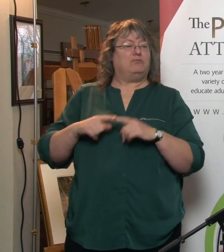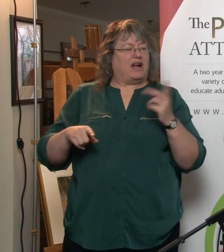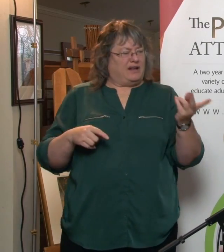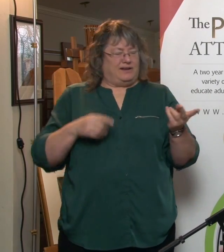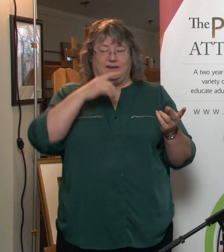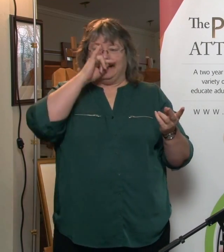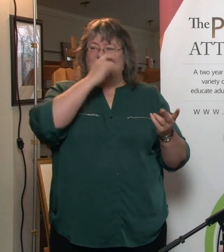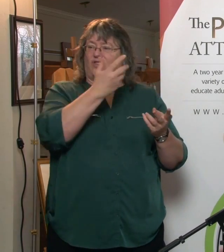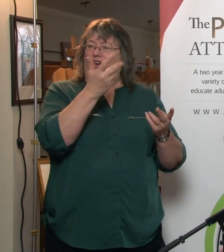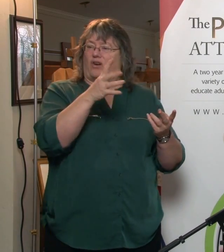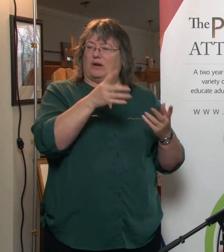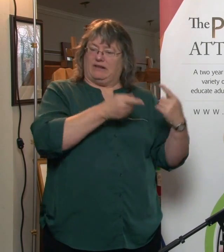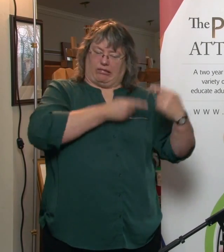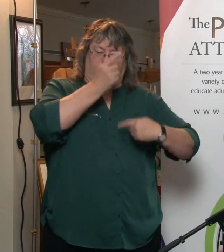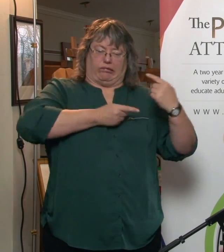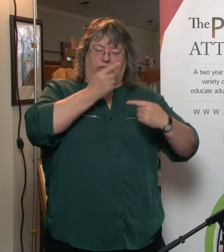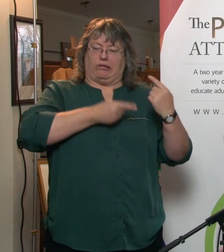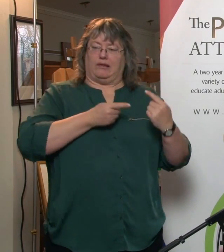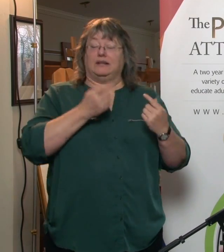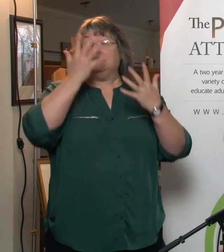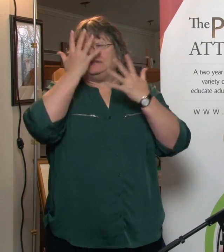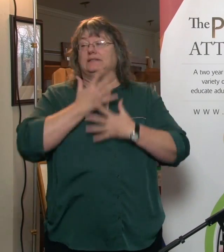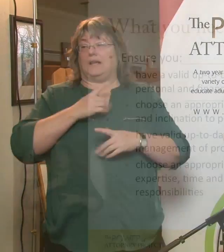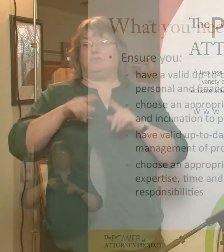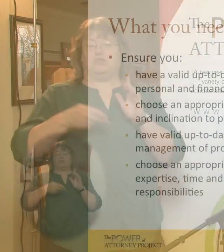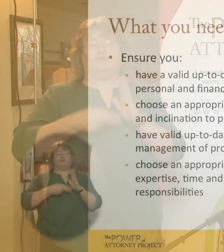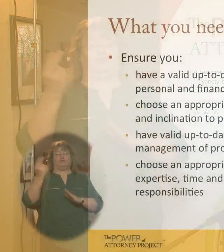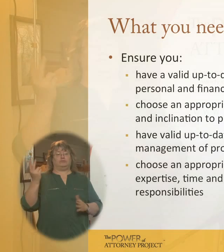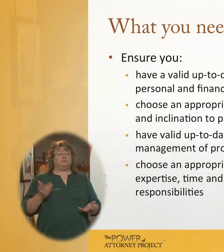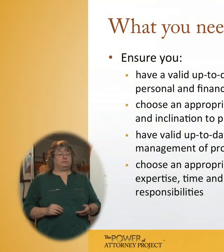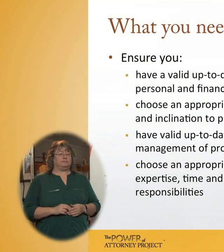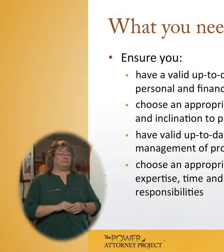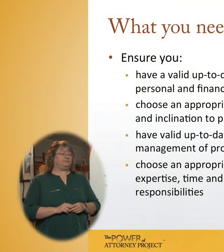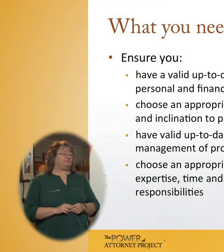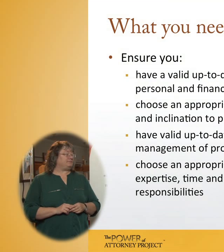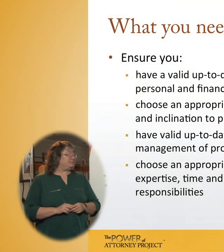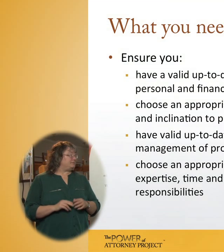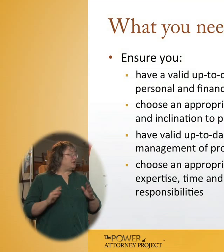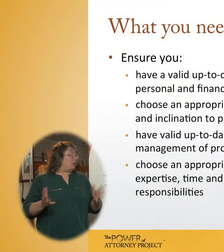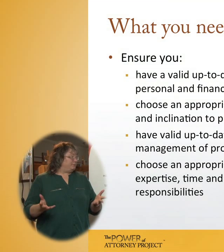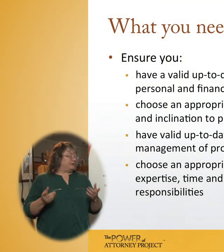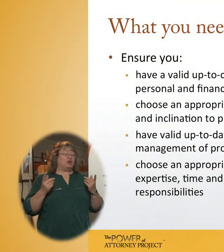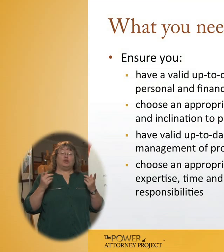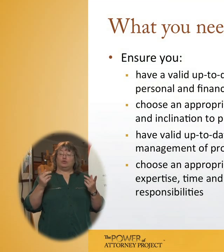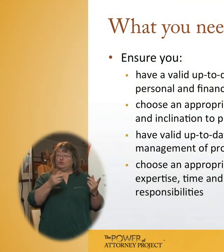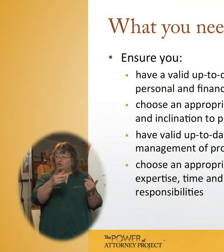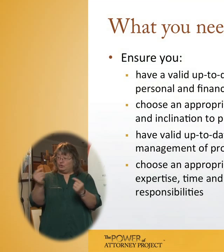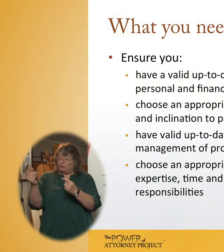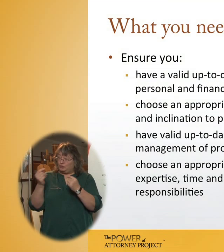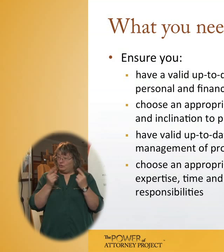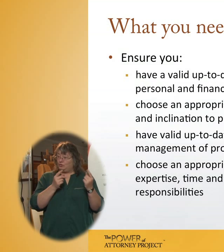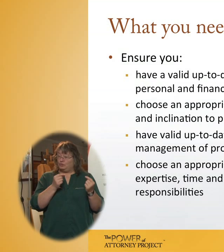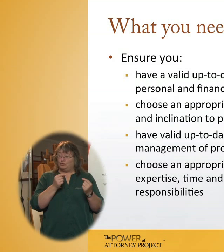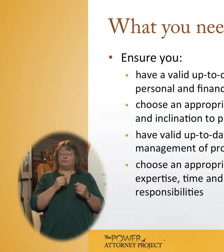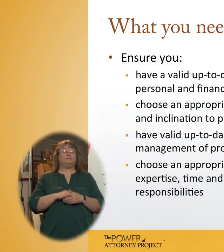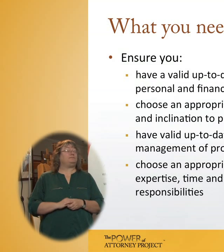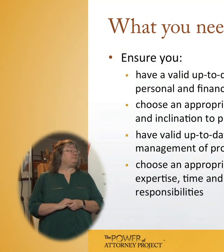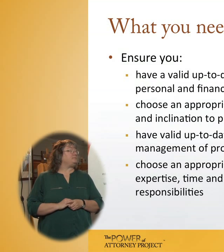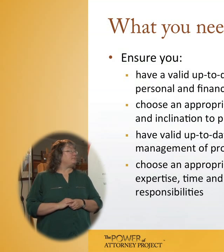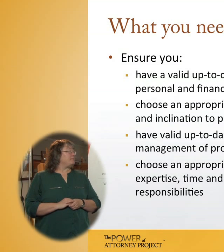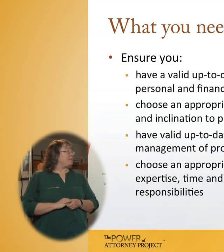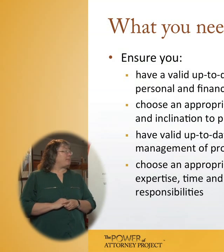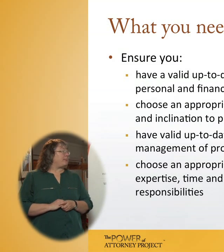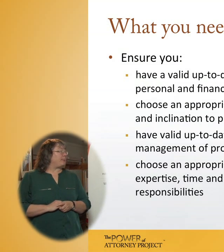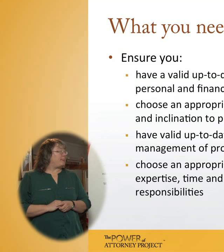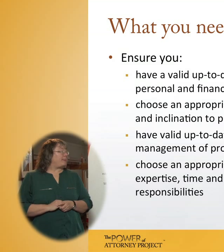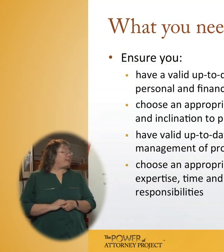fighting. Sad, but true. So what you need to do, let me leave you with some very concrete points. You